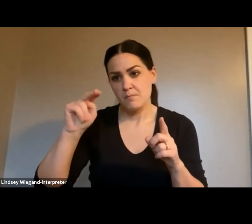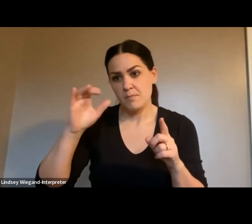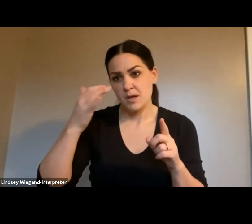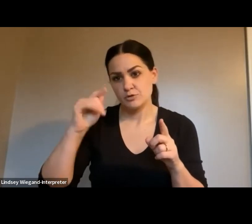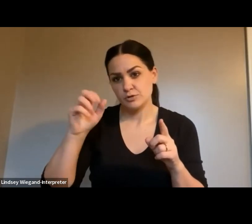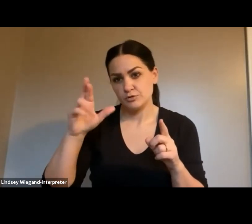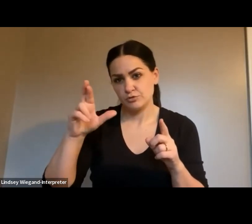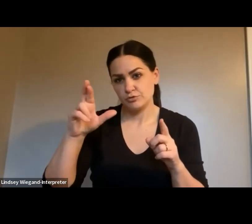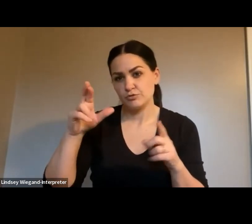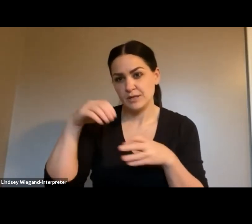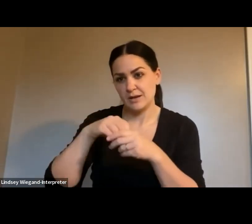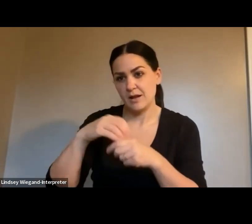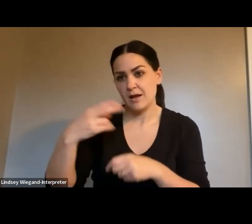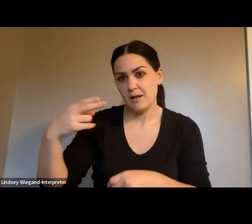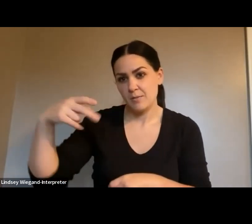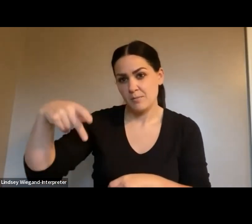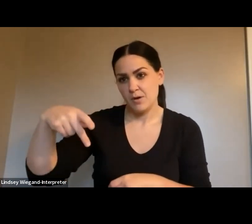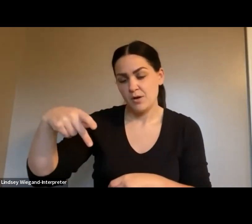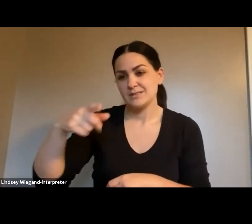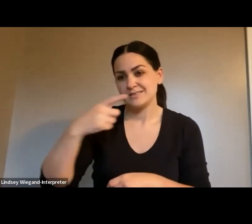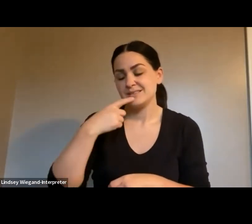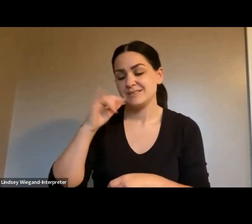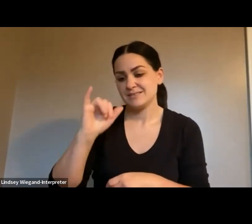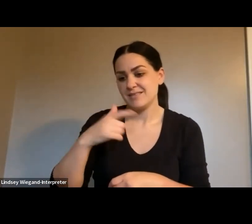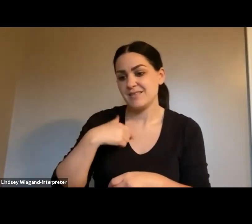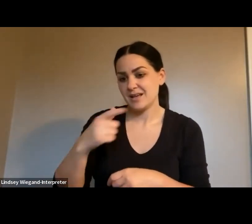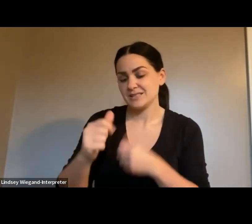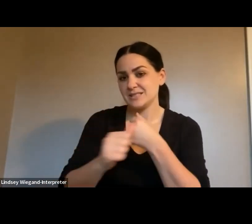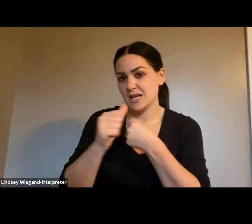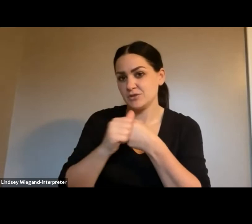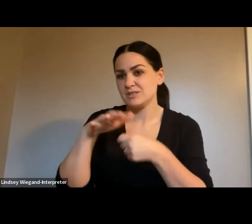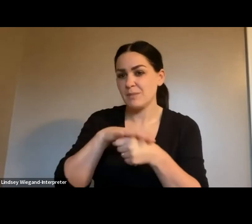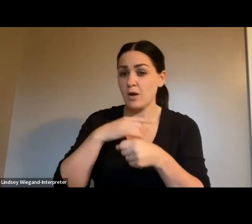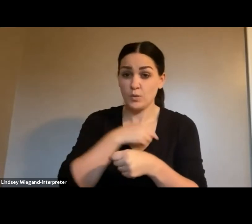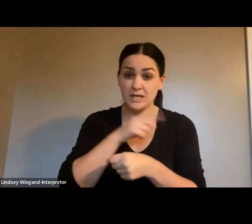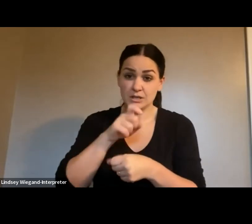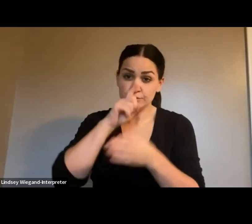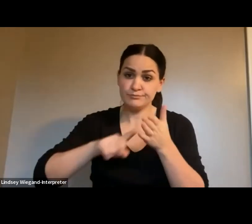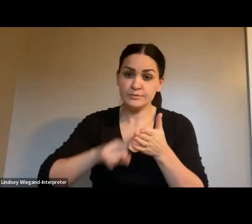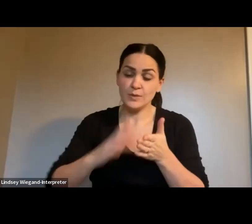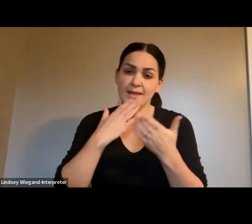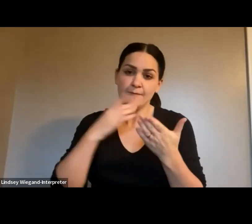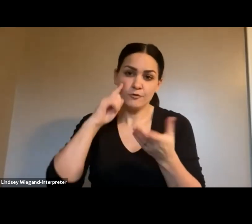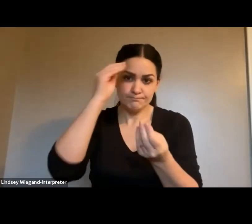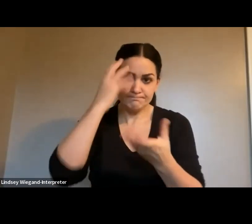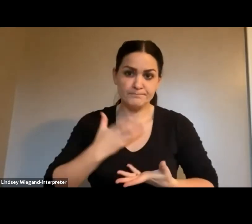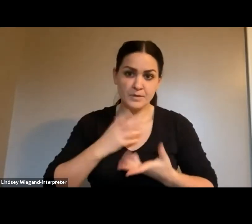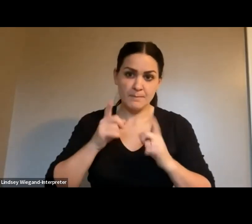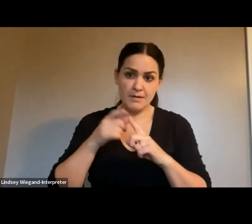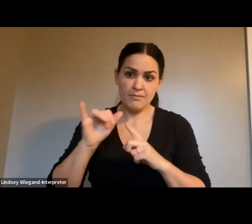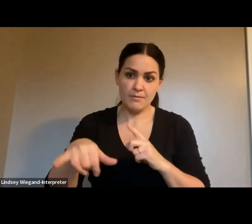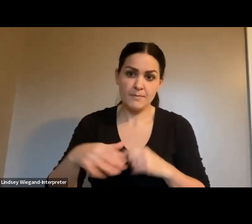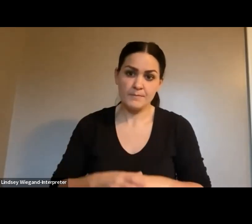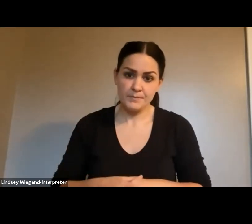And it's a vacant building. It's a dangerous stop. So that's something we need to look into. So that's good that she's alerting us to this. We'll be able to,